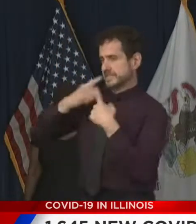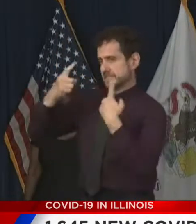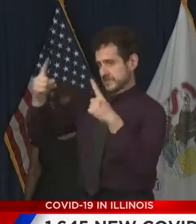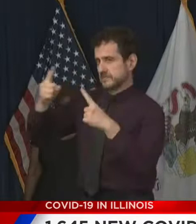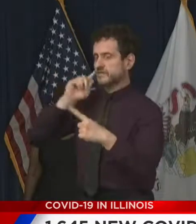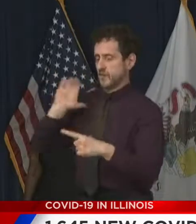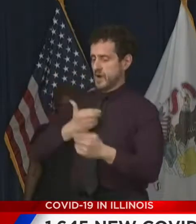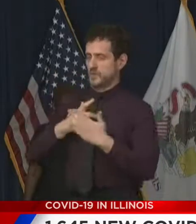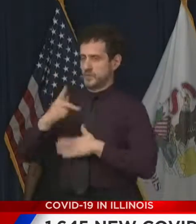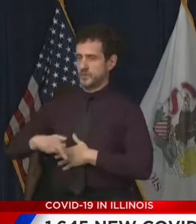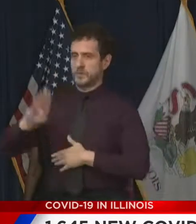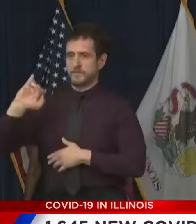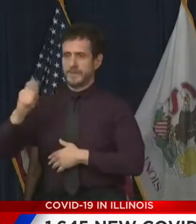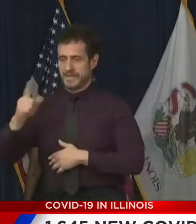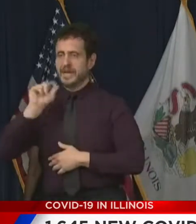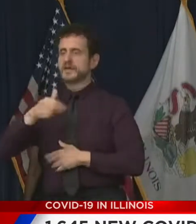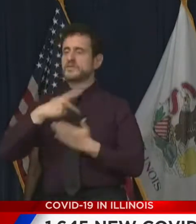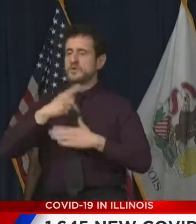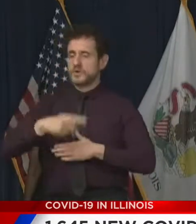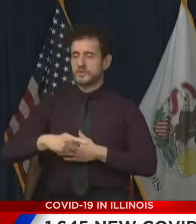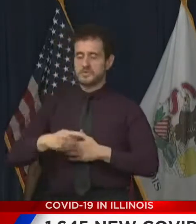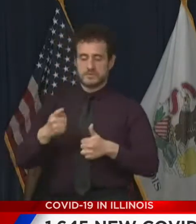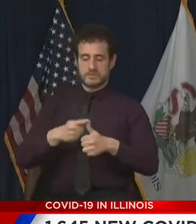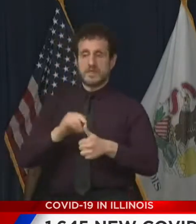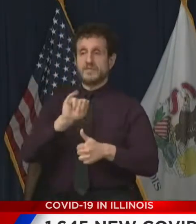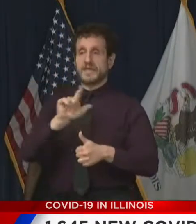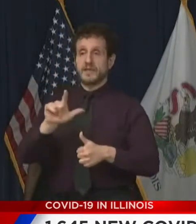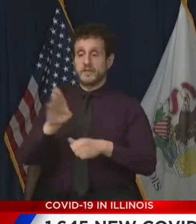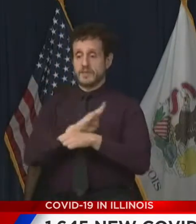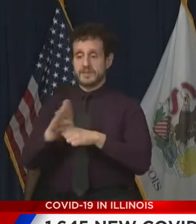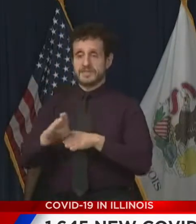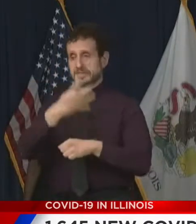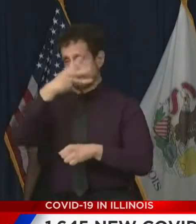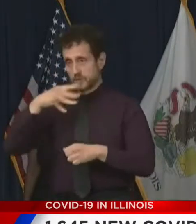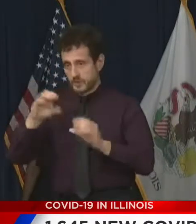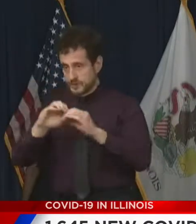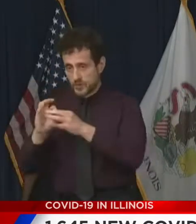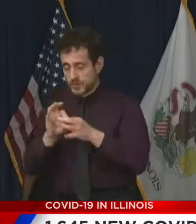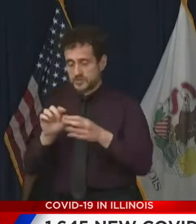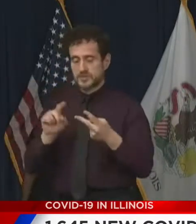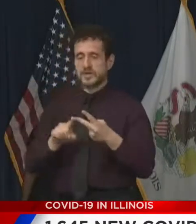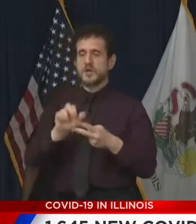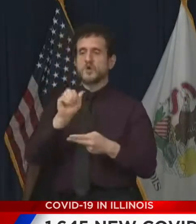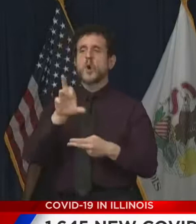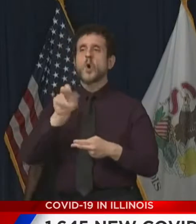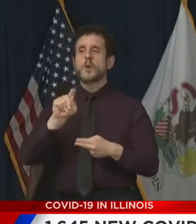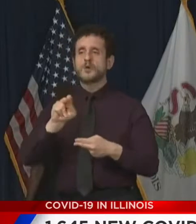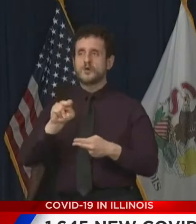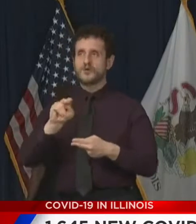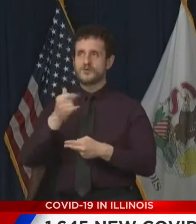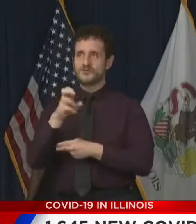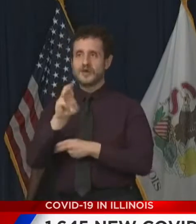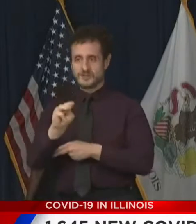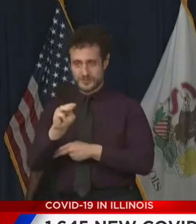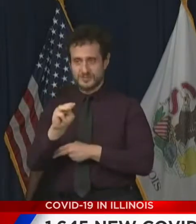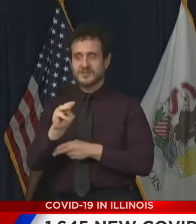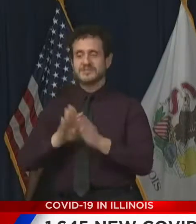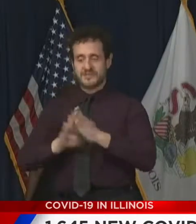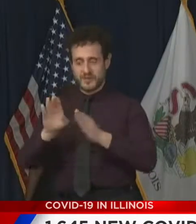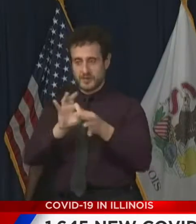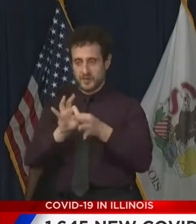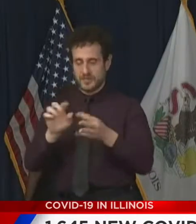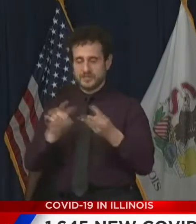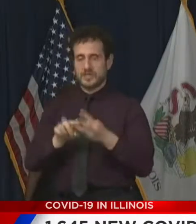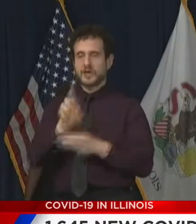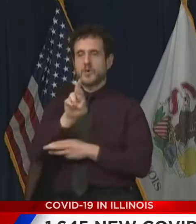programs. Our partners include the Illinois Business Immigration Coalition, the Greater Auburn Gresham Development Corporation, the Resurrection Project,